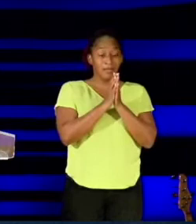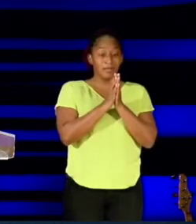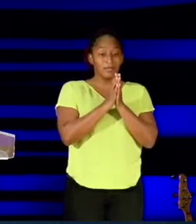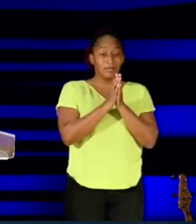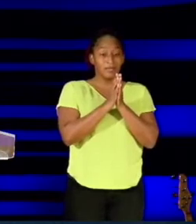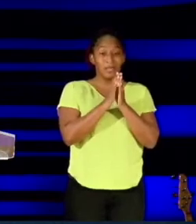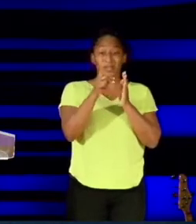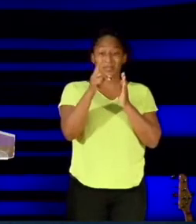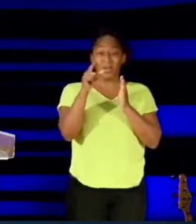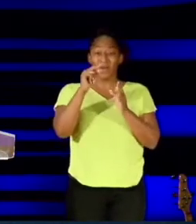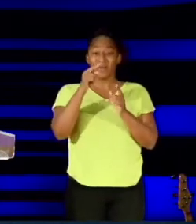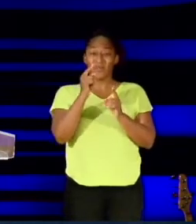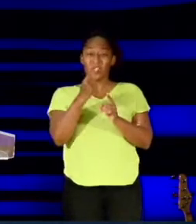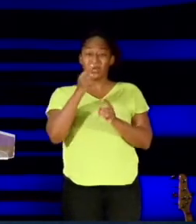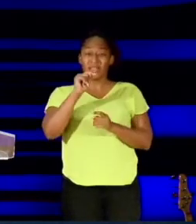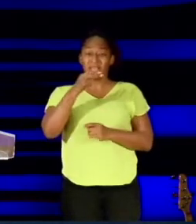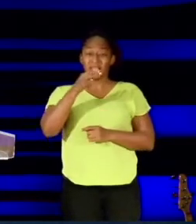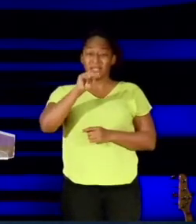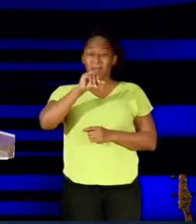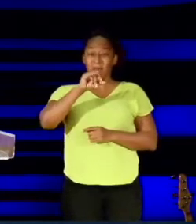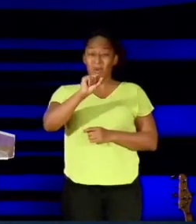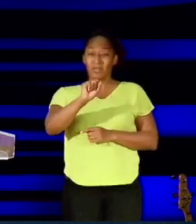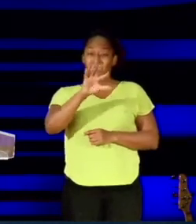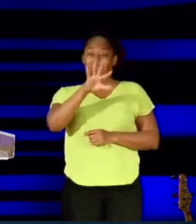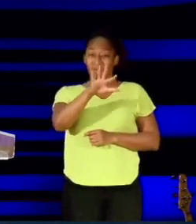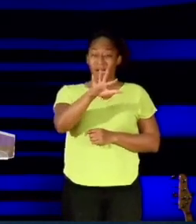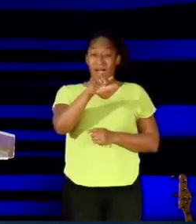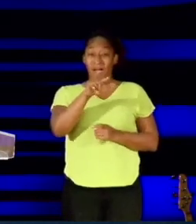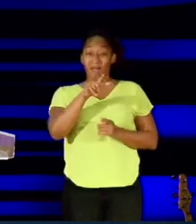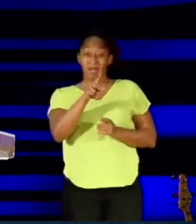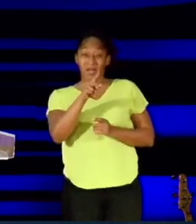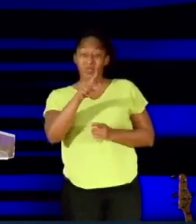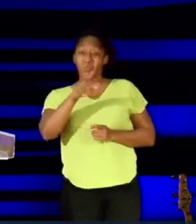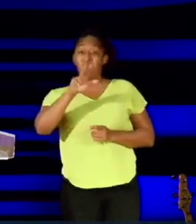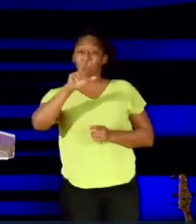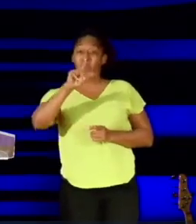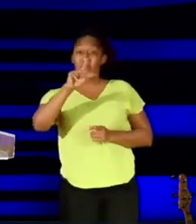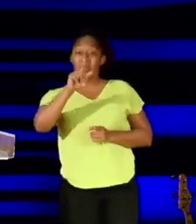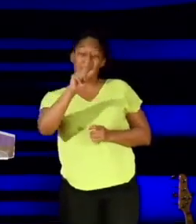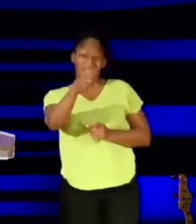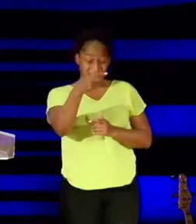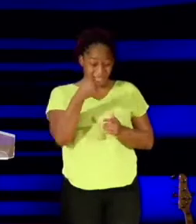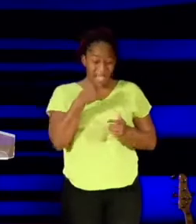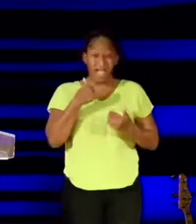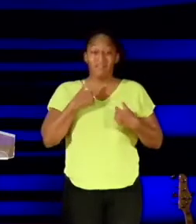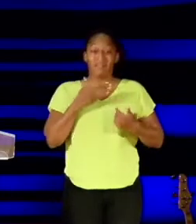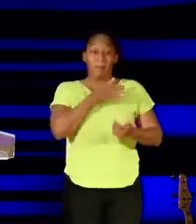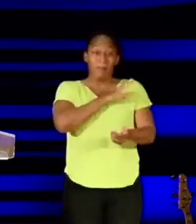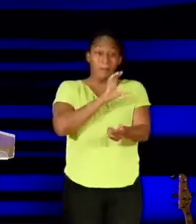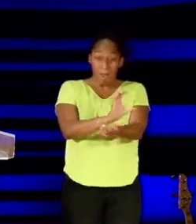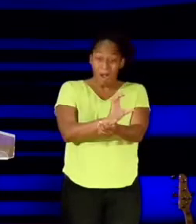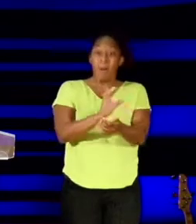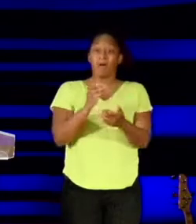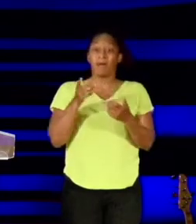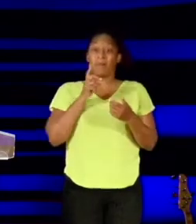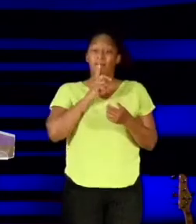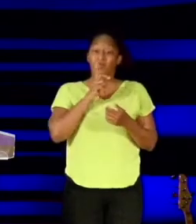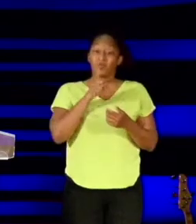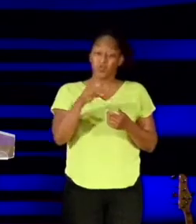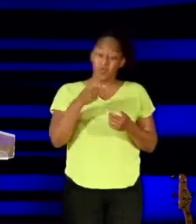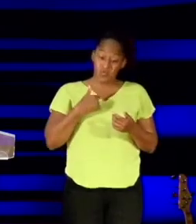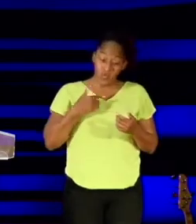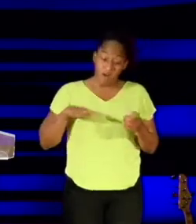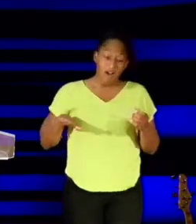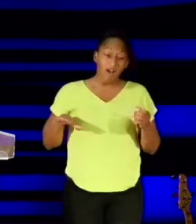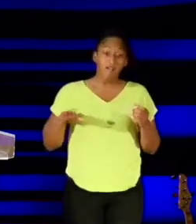we've been reminded that God has the power to make us whole by putting together our spirit, our soul,